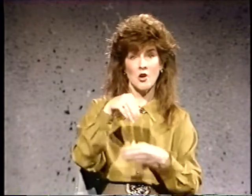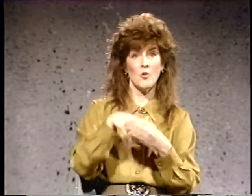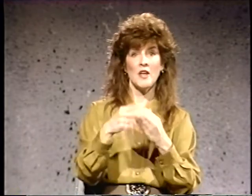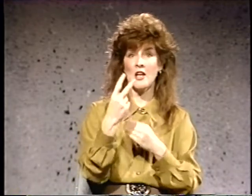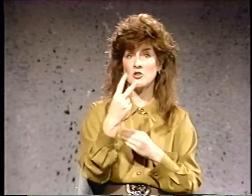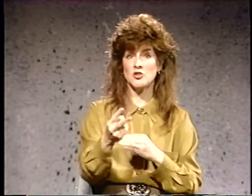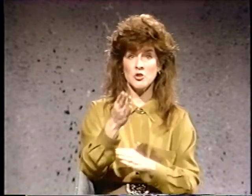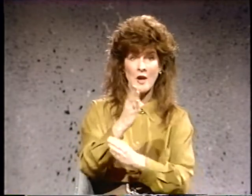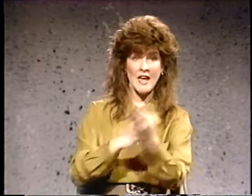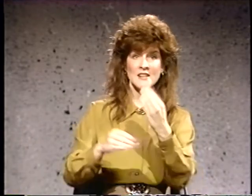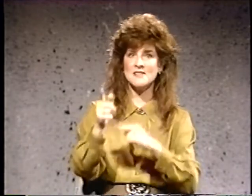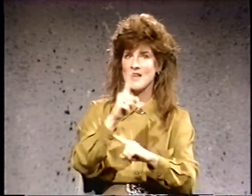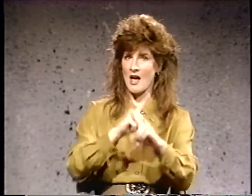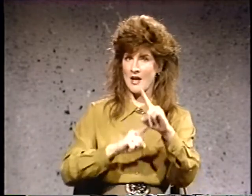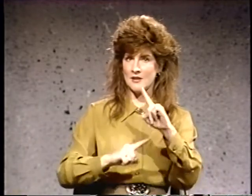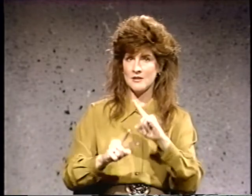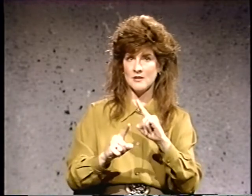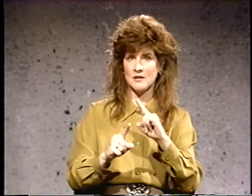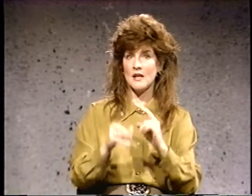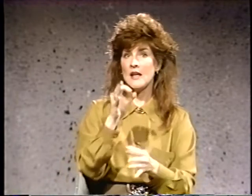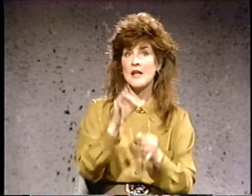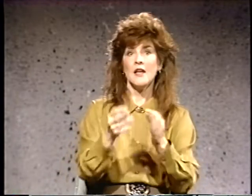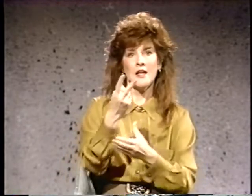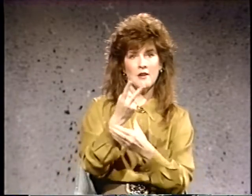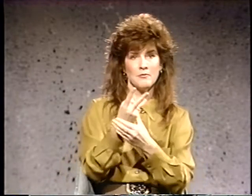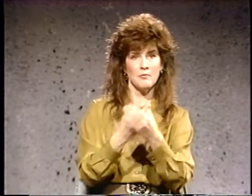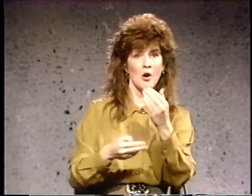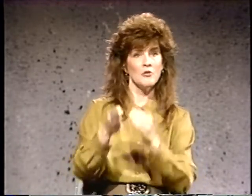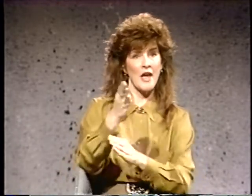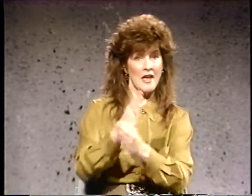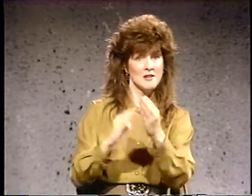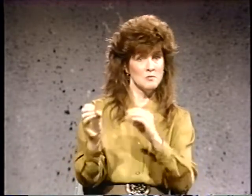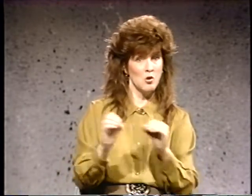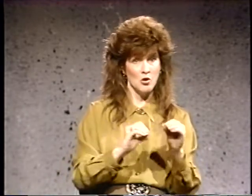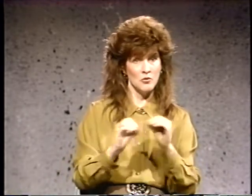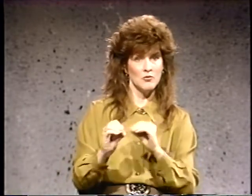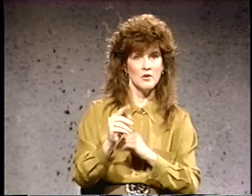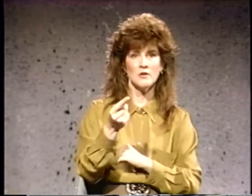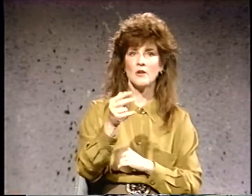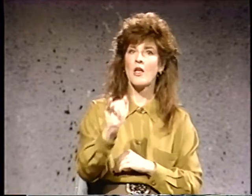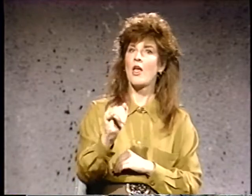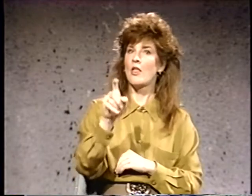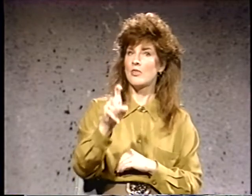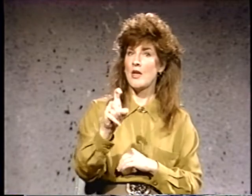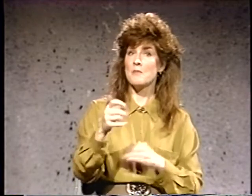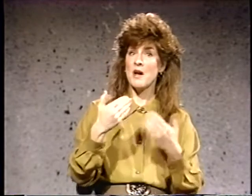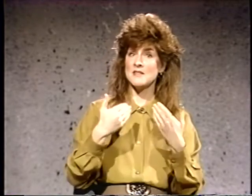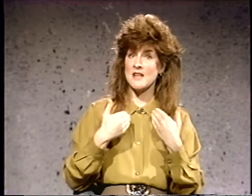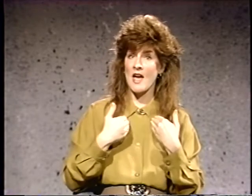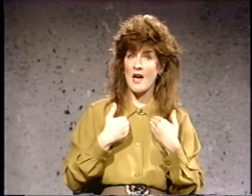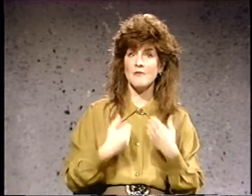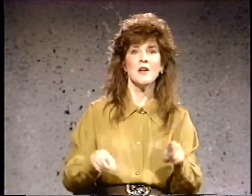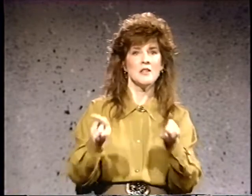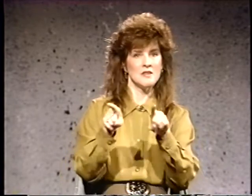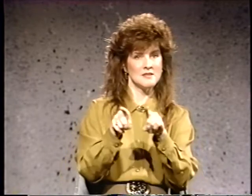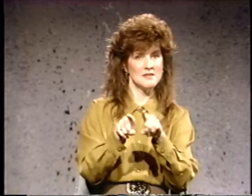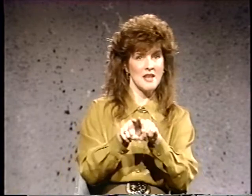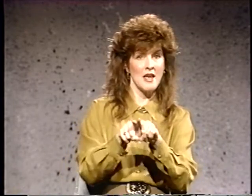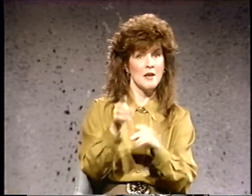in a two-handed sign, if both hands move, they must have the same